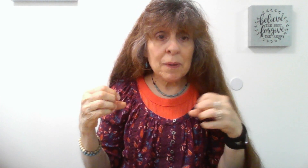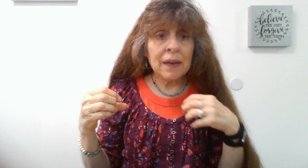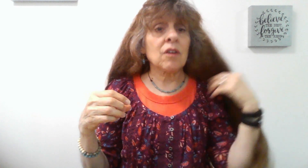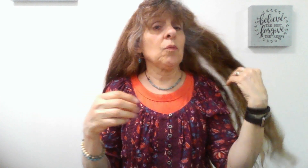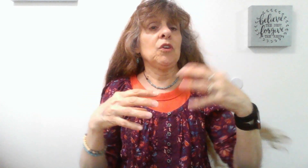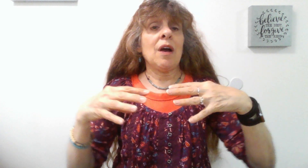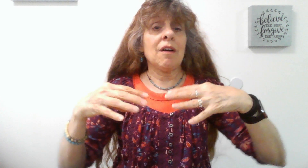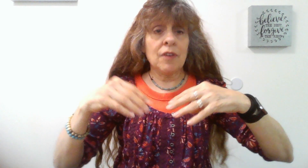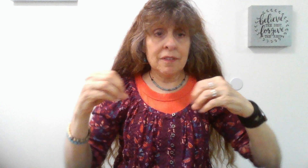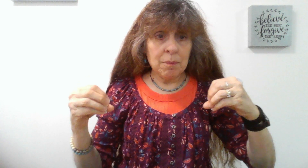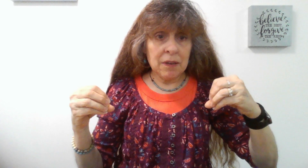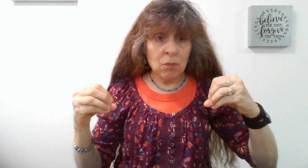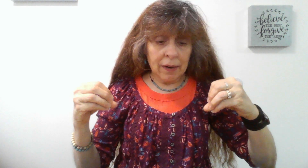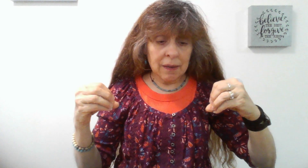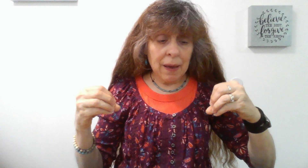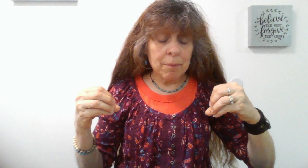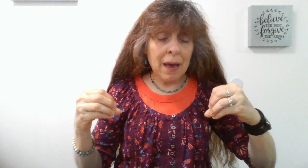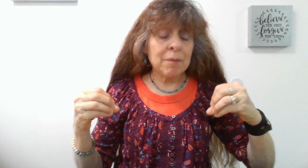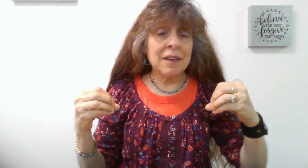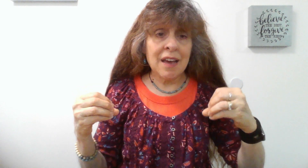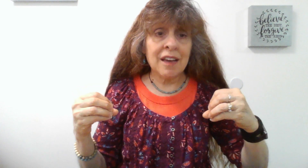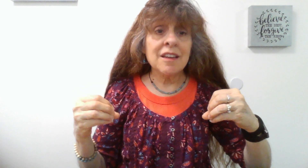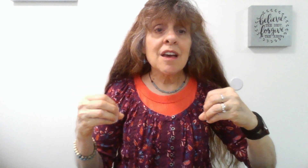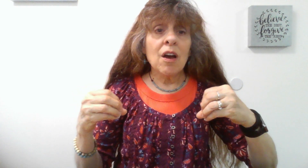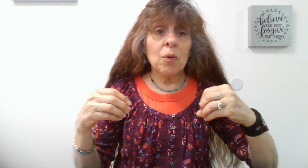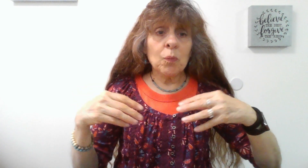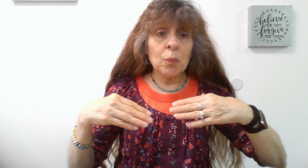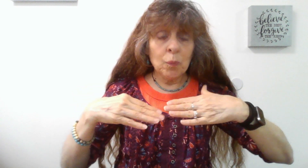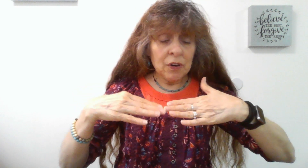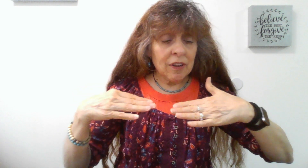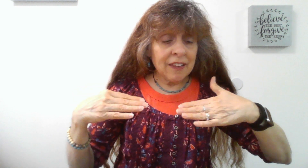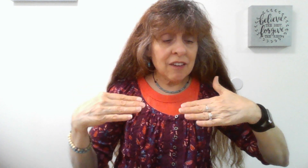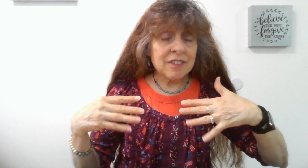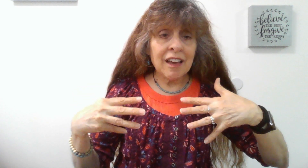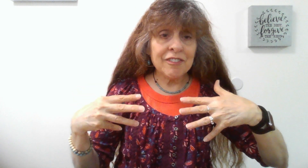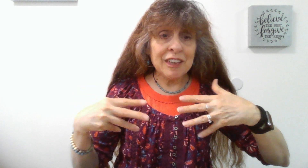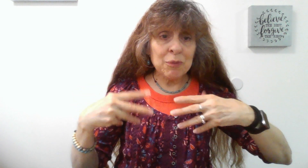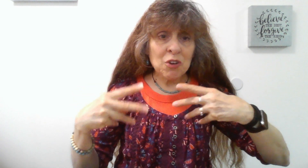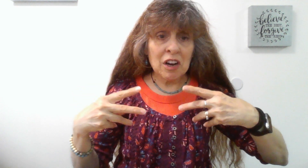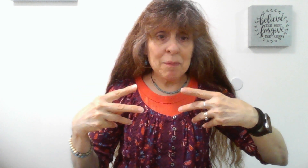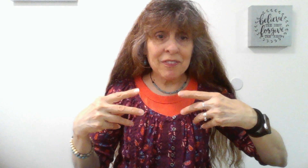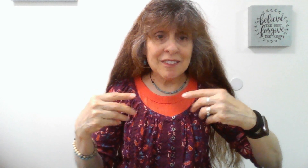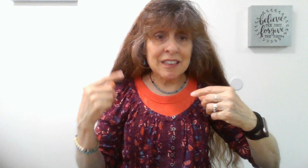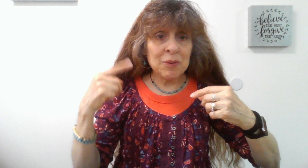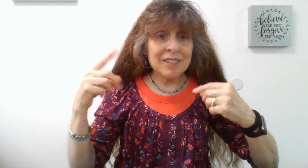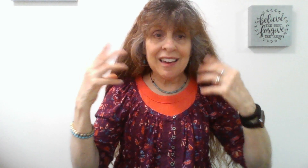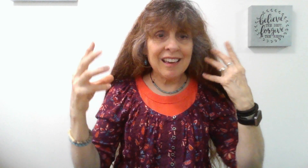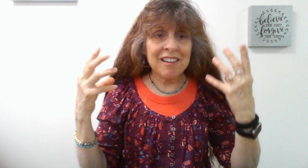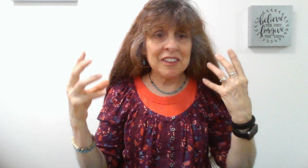bike where you have somebody riding it back. My dad, near the end of his life, he would talk about this and he would kind of have like